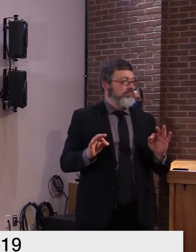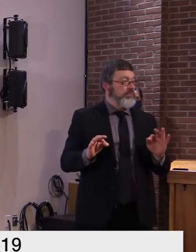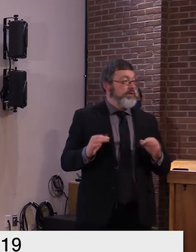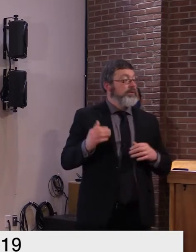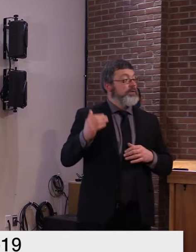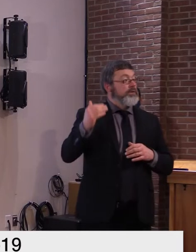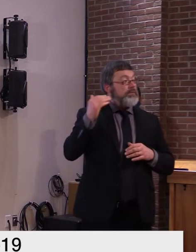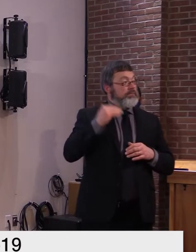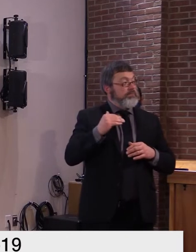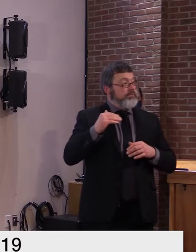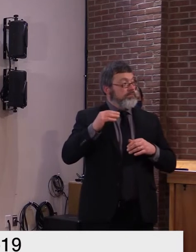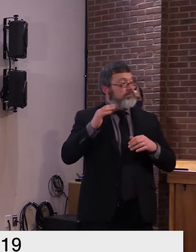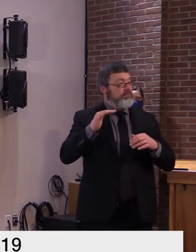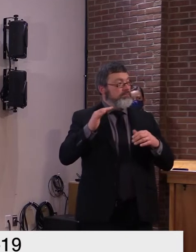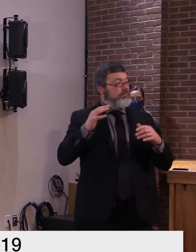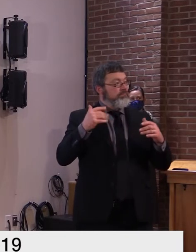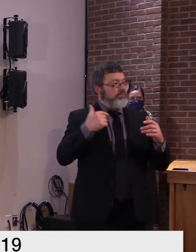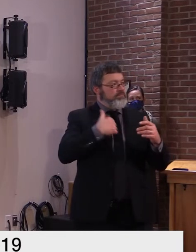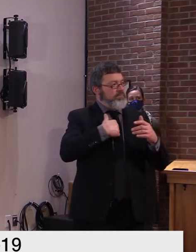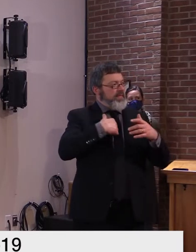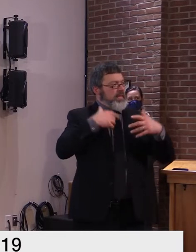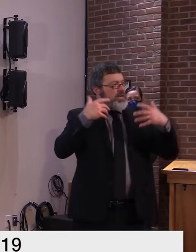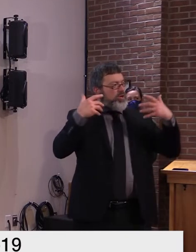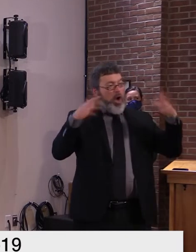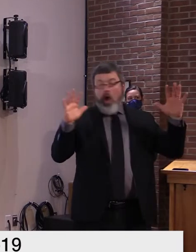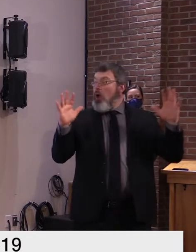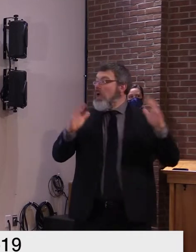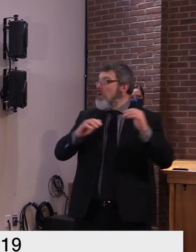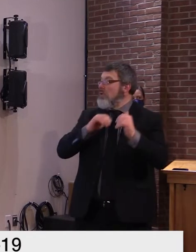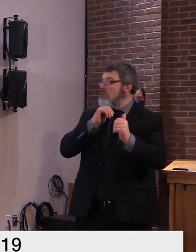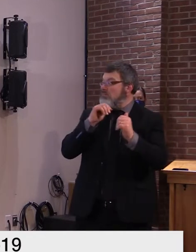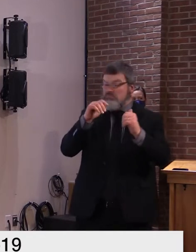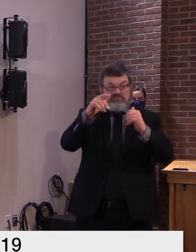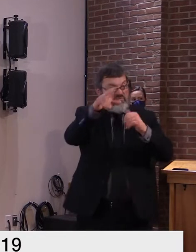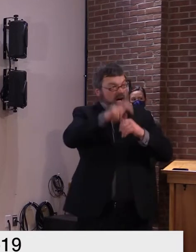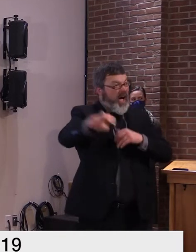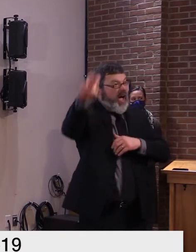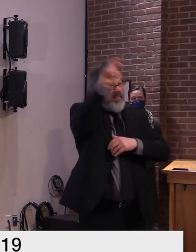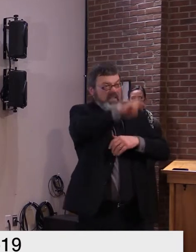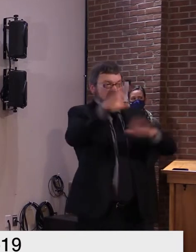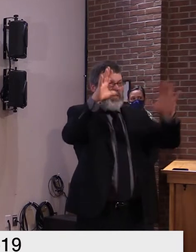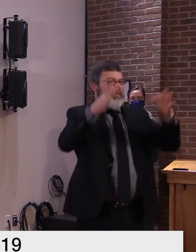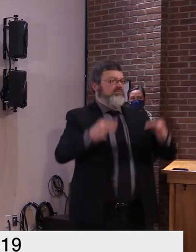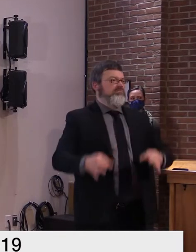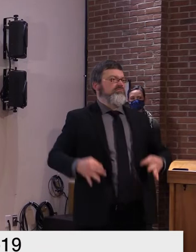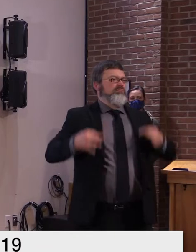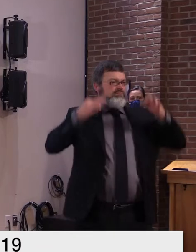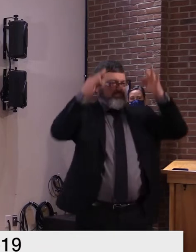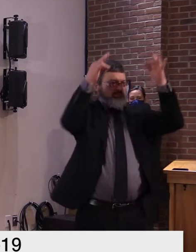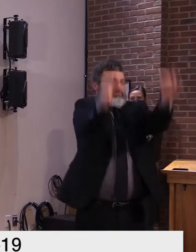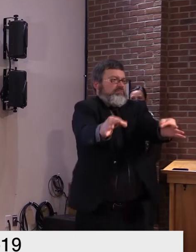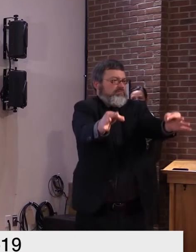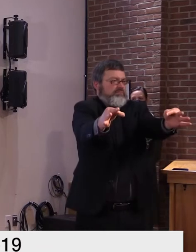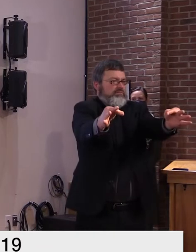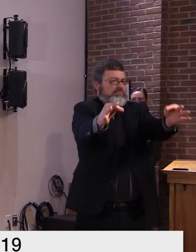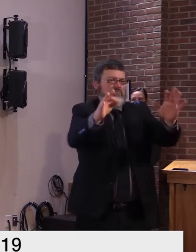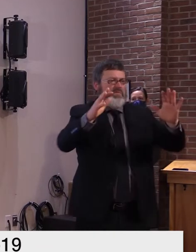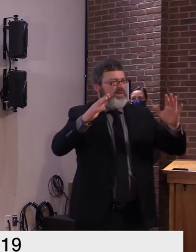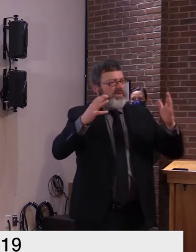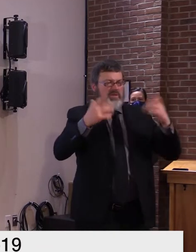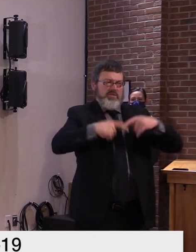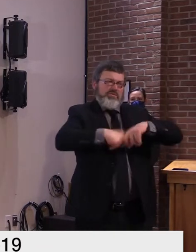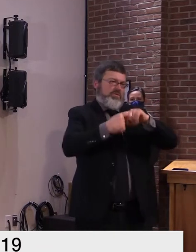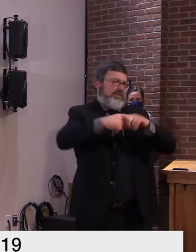policy from the very earliest days of the pandemic in our state increasing ventilation and enhancing